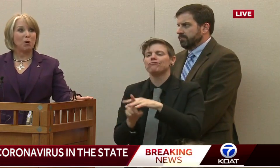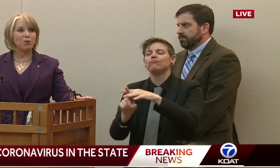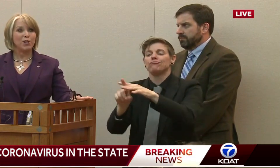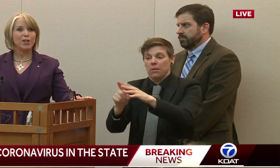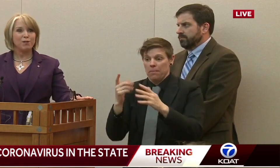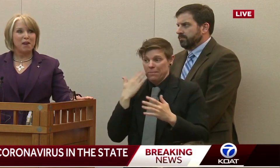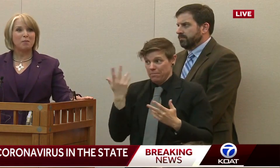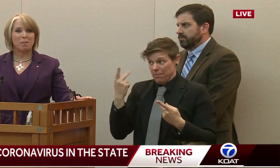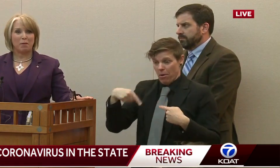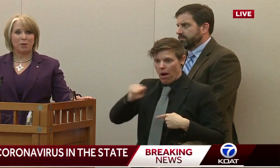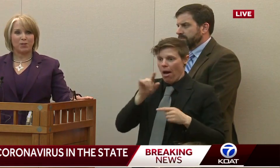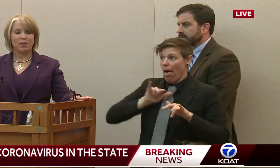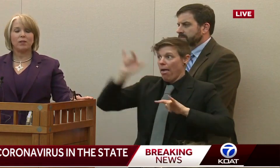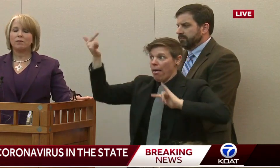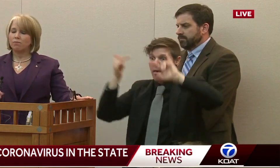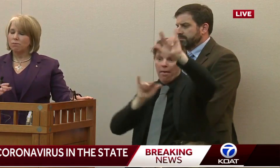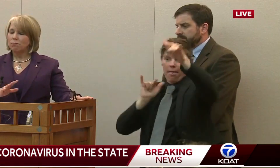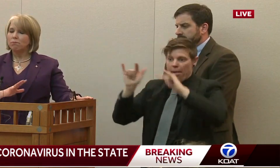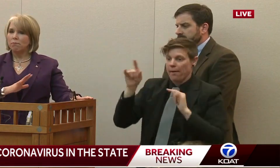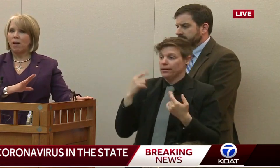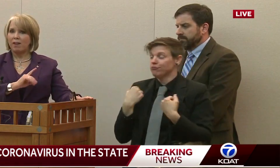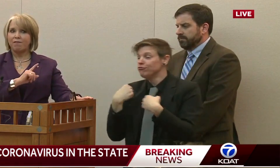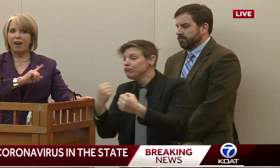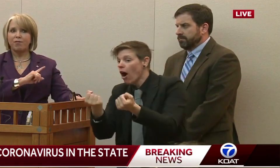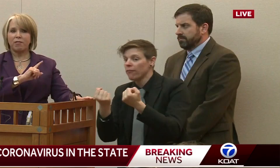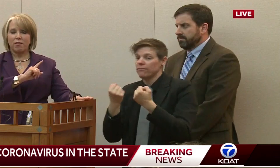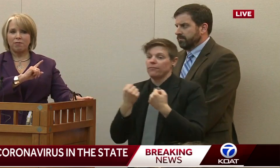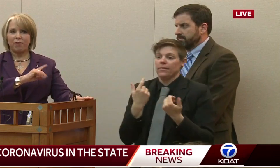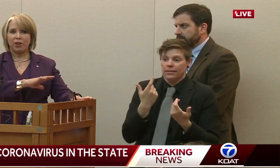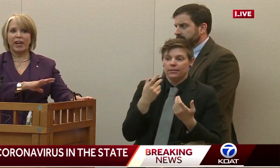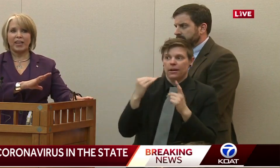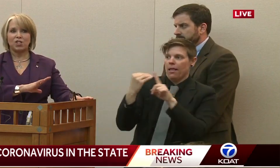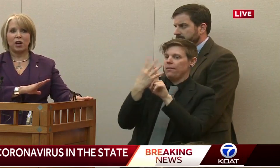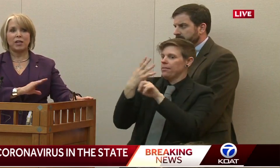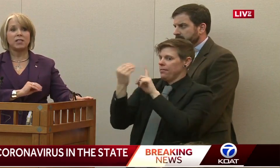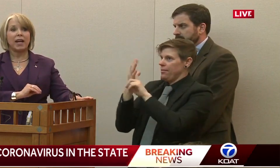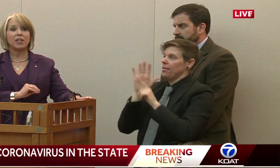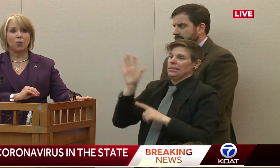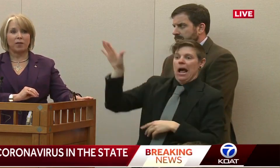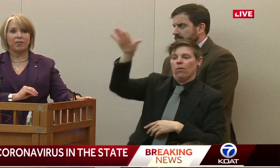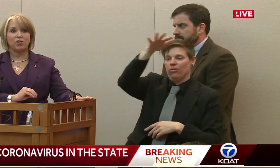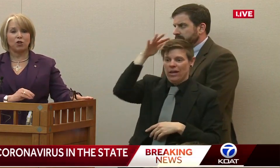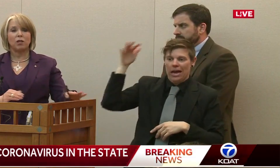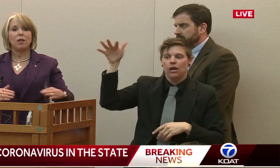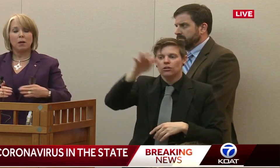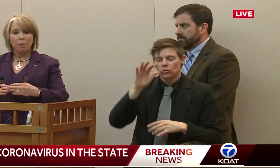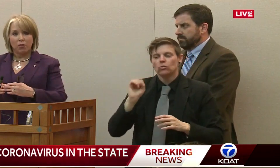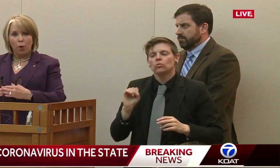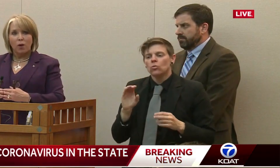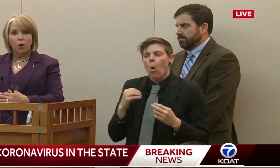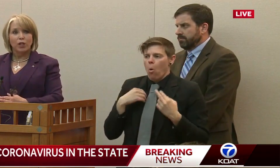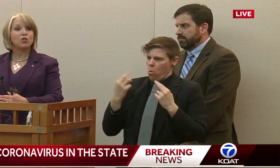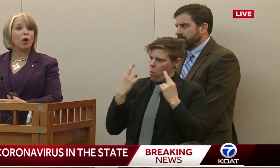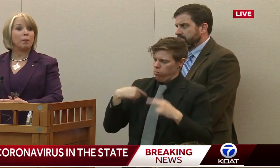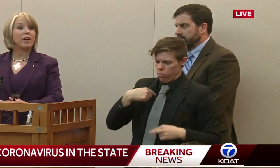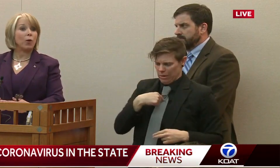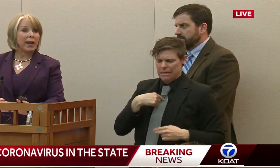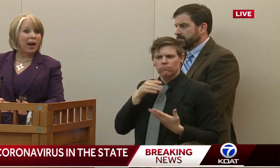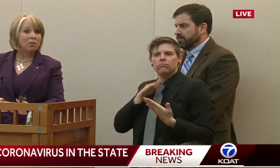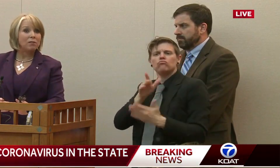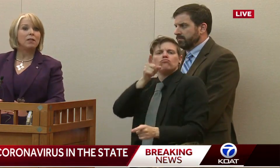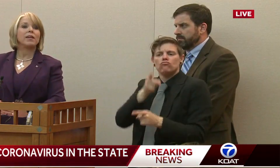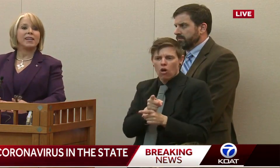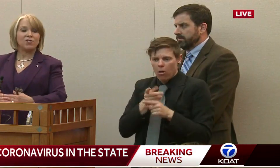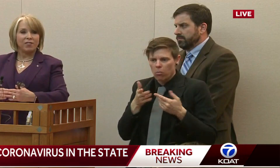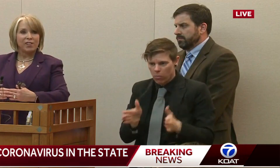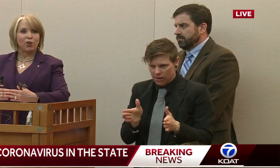and exposed to family members. I have faith that they're getting it done exactly the way that they should, but the way we're describing it